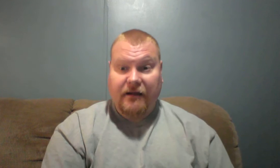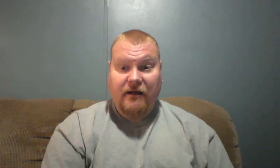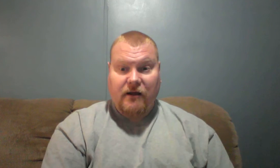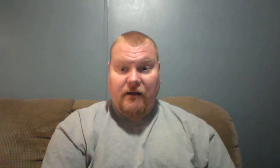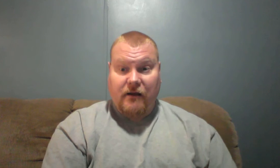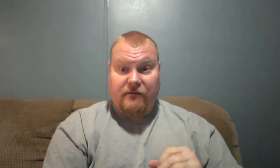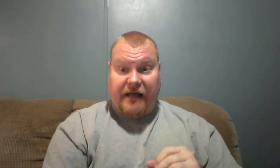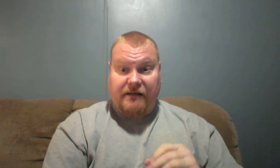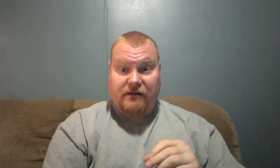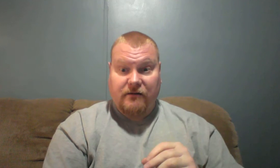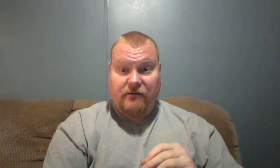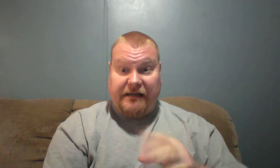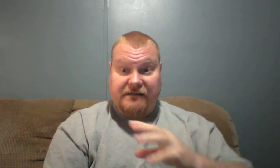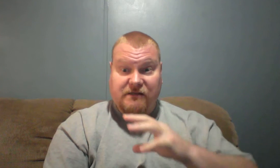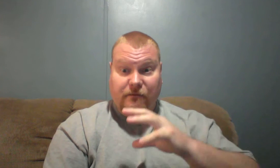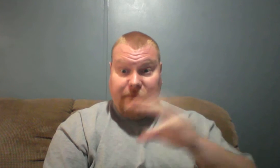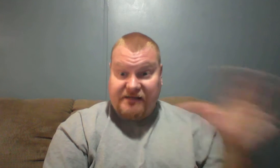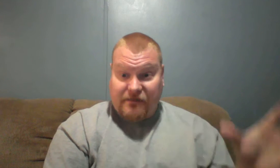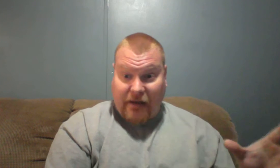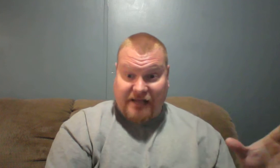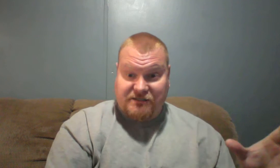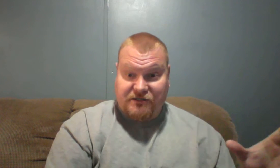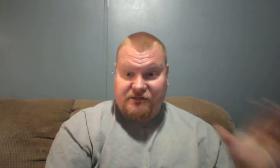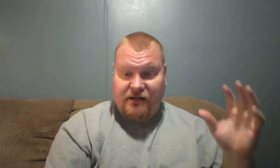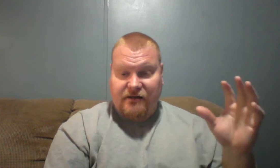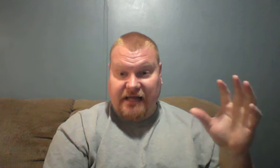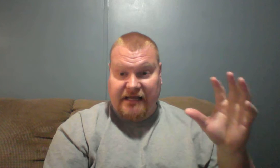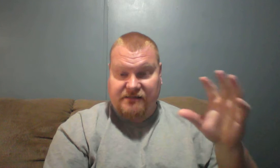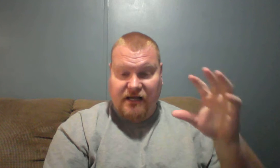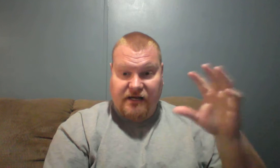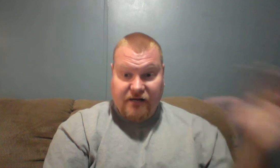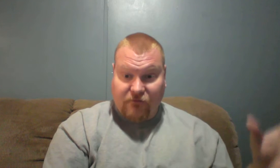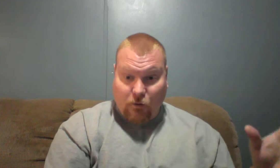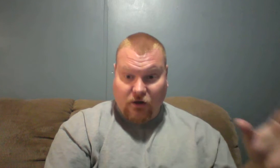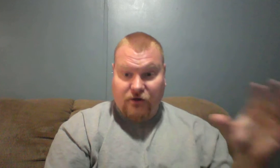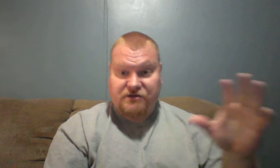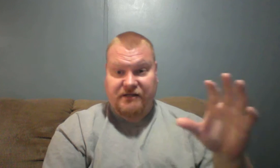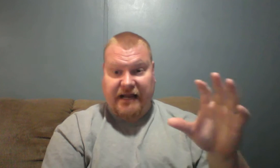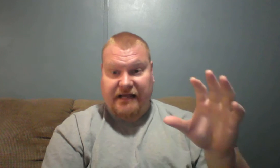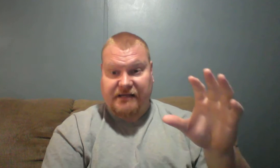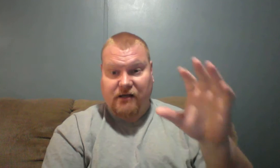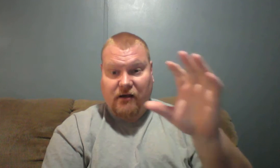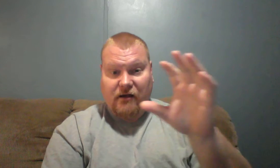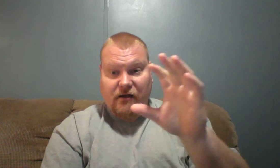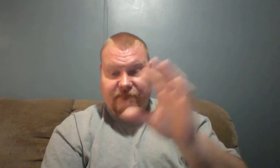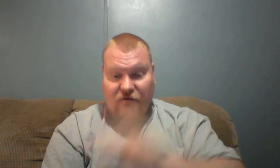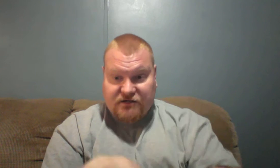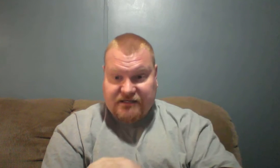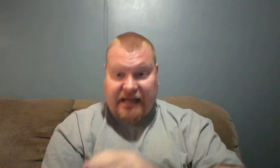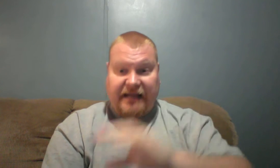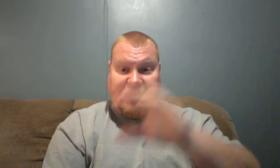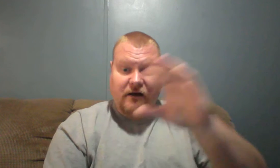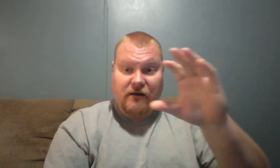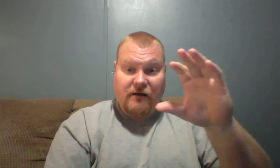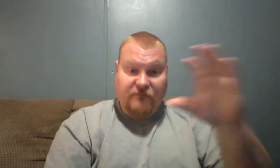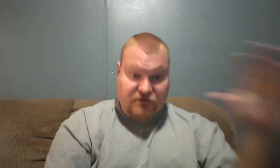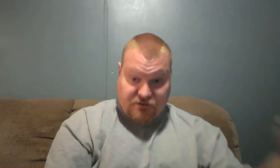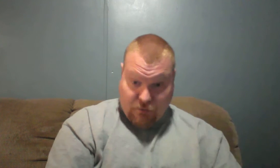that is missing passages that has different words that has verses taken out versus put